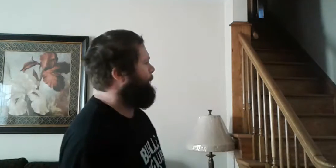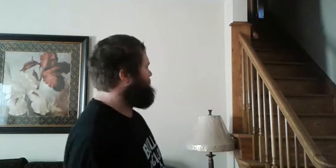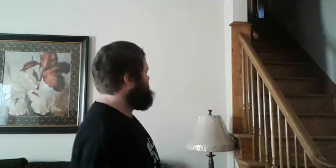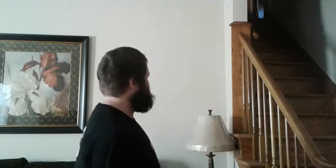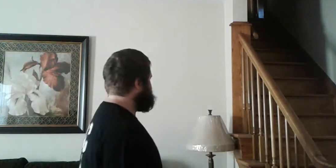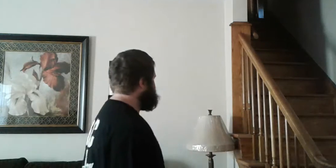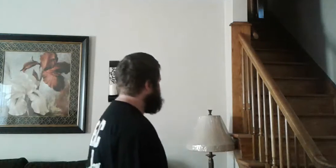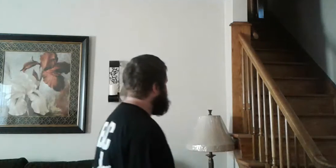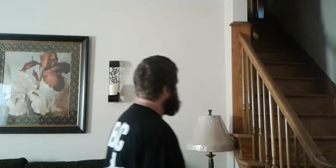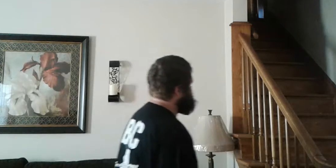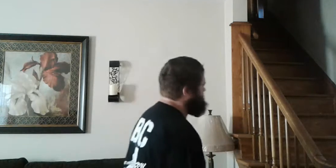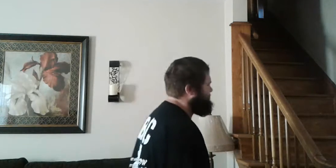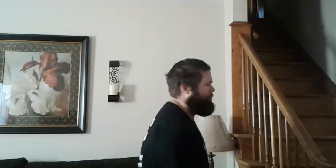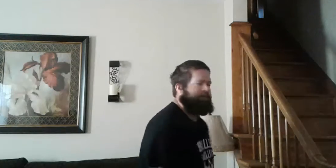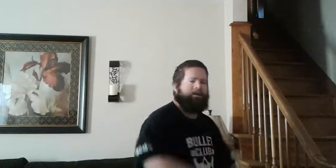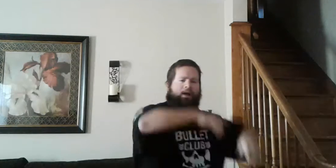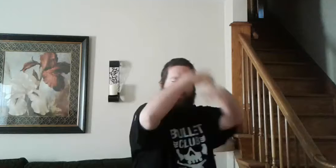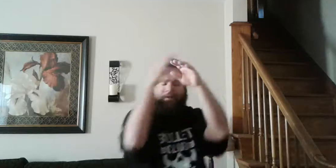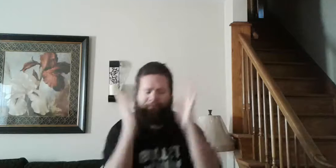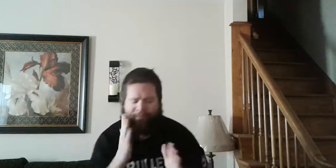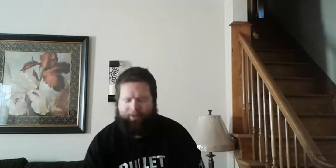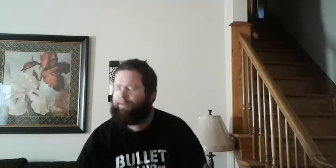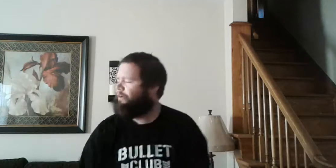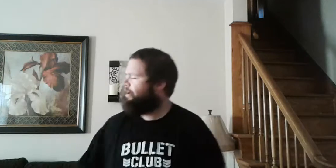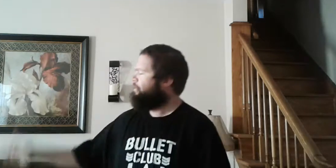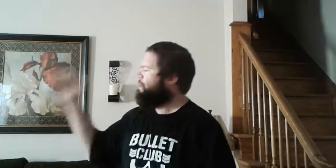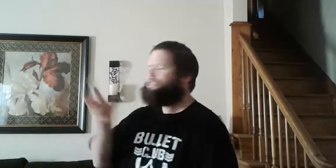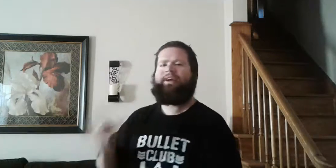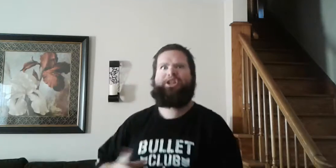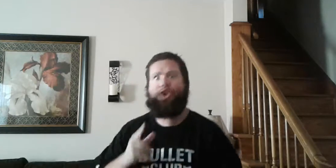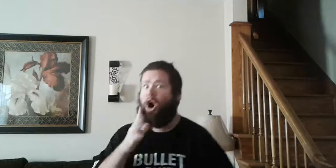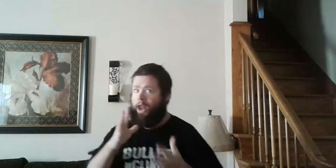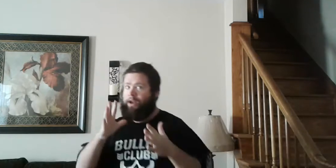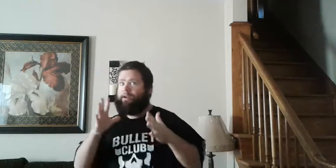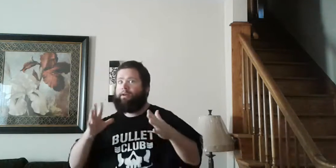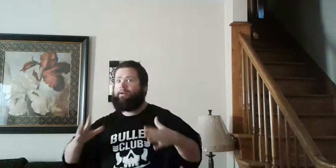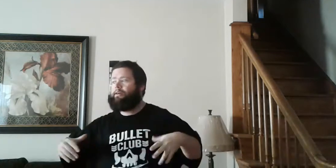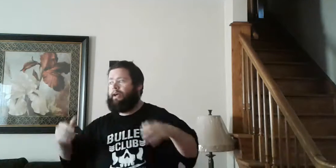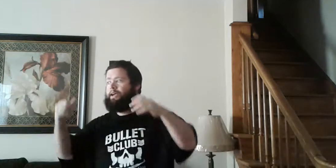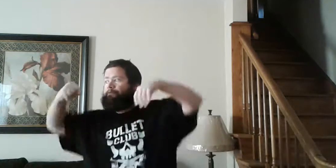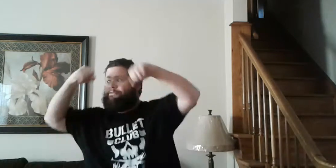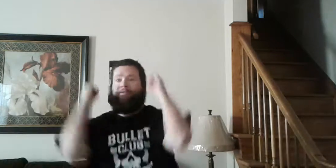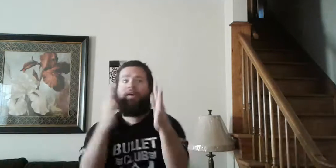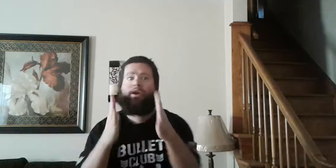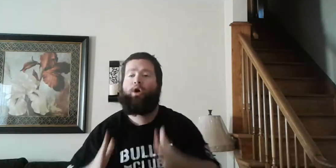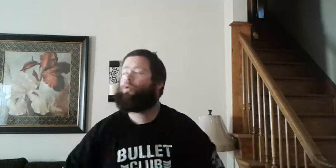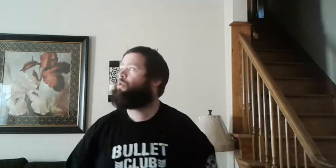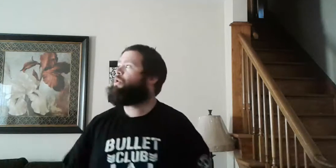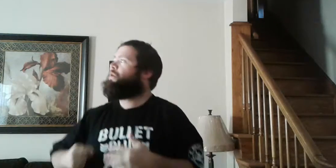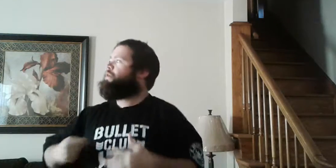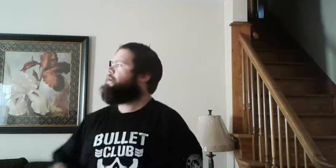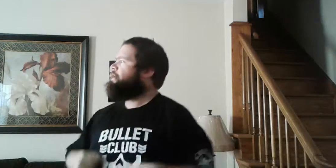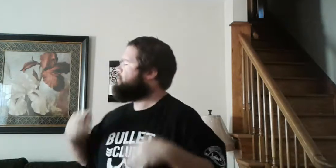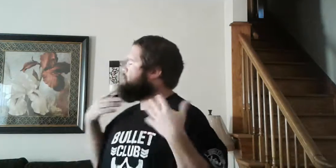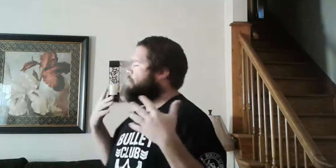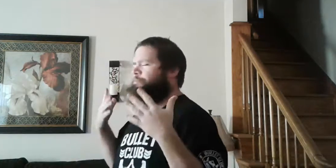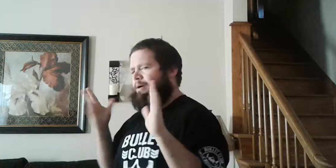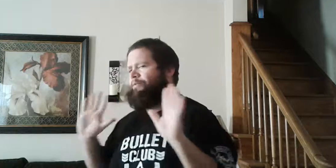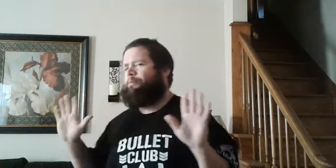yes they've recently done a video it's from